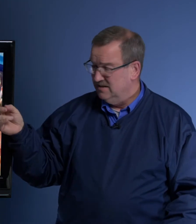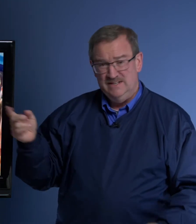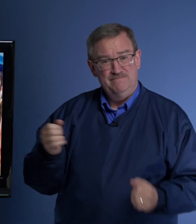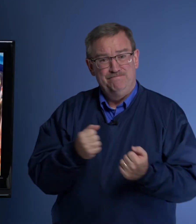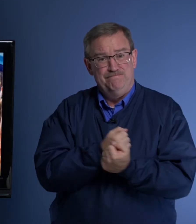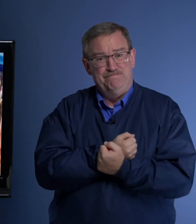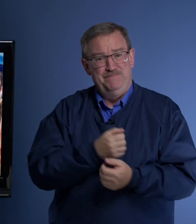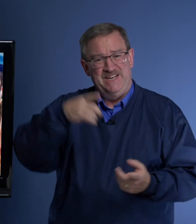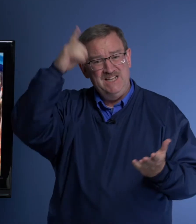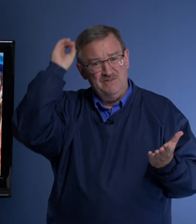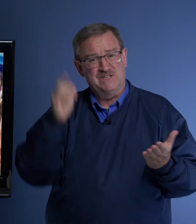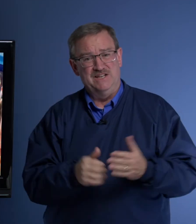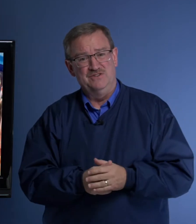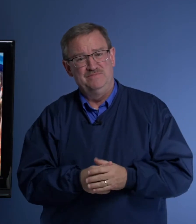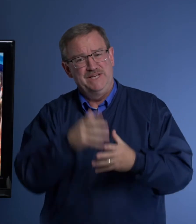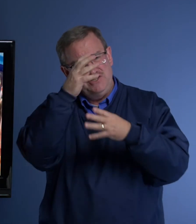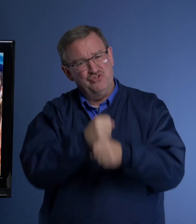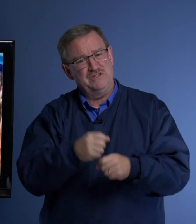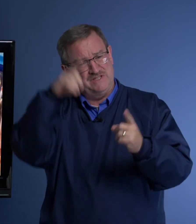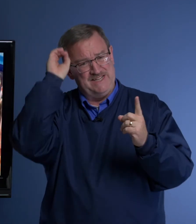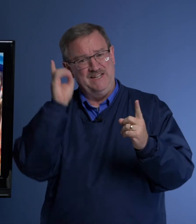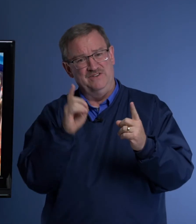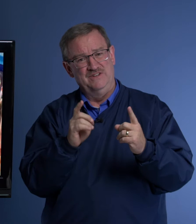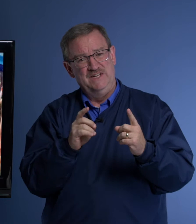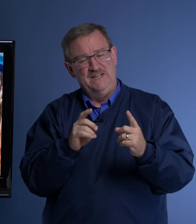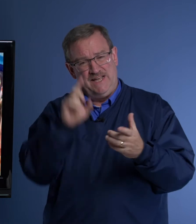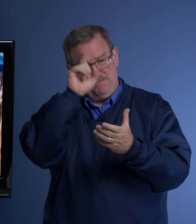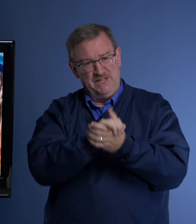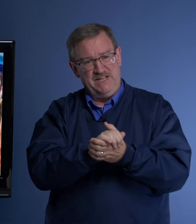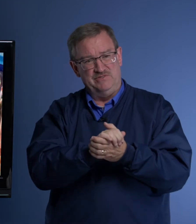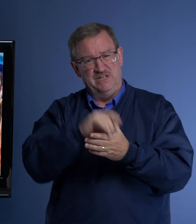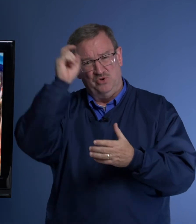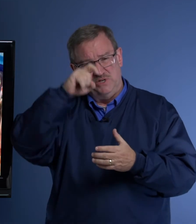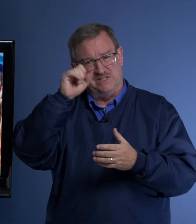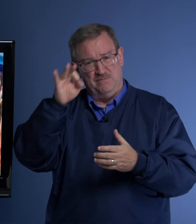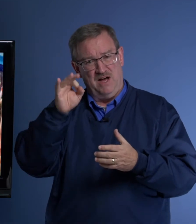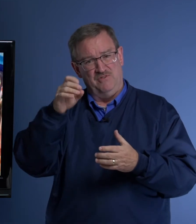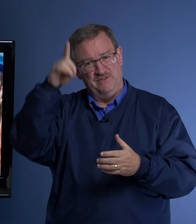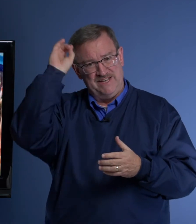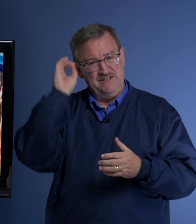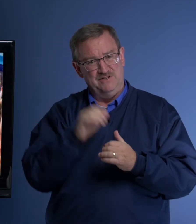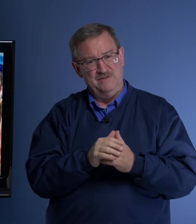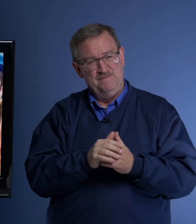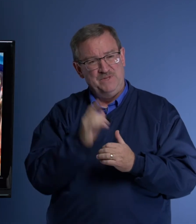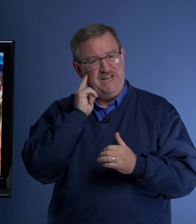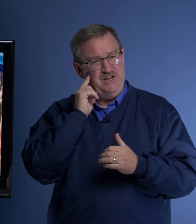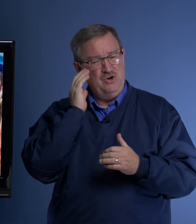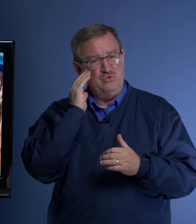he loves Daniel. He trusts Daniel. He believes in the wisdom of Daniel. He knows